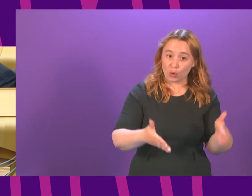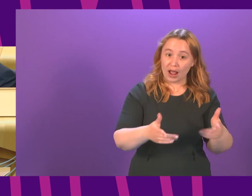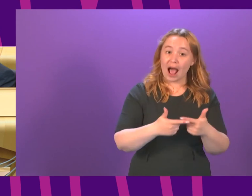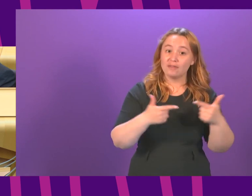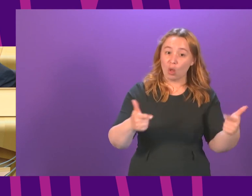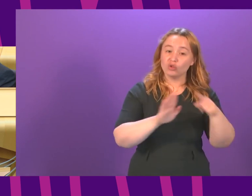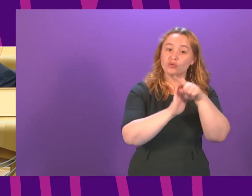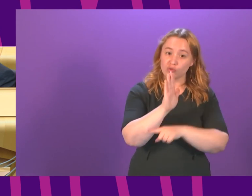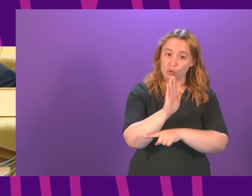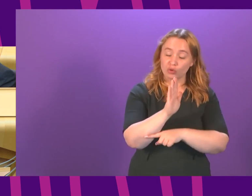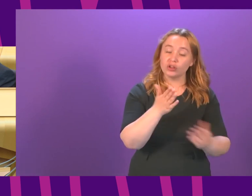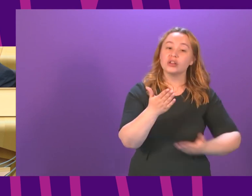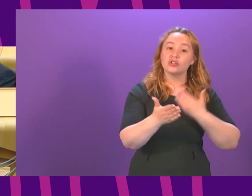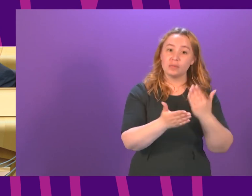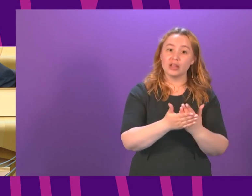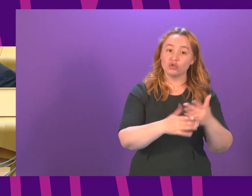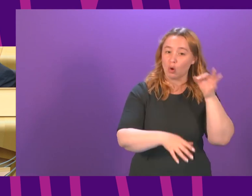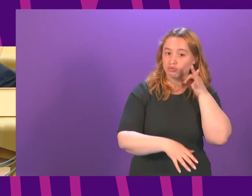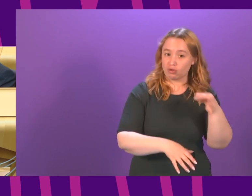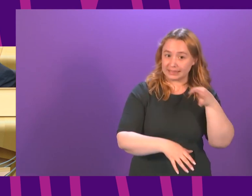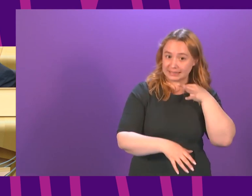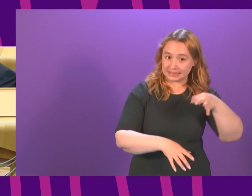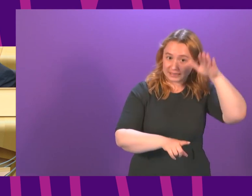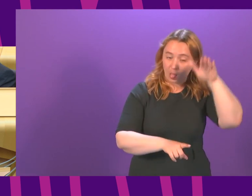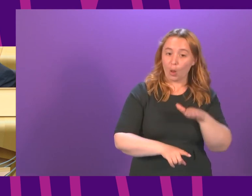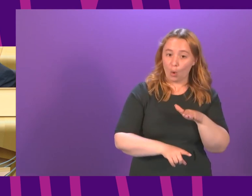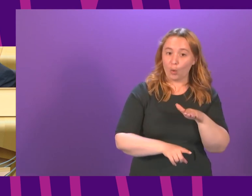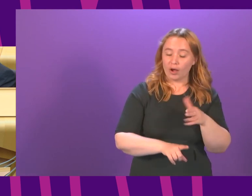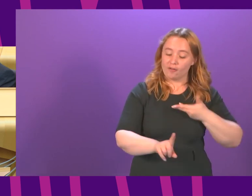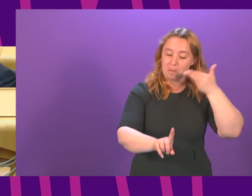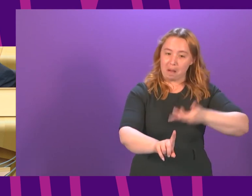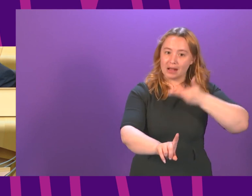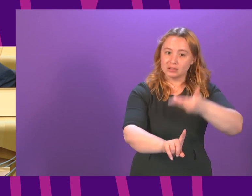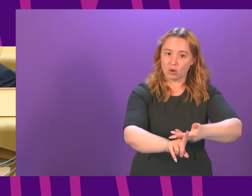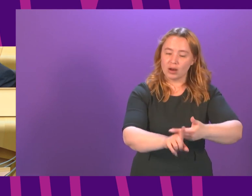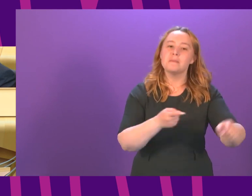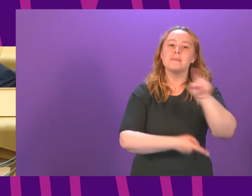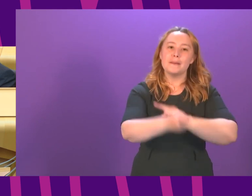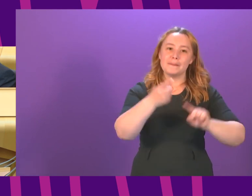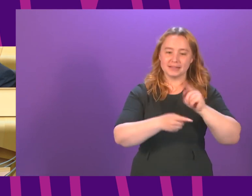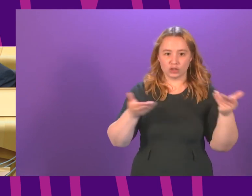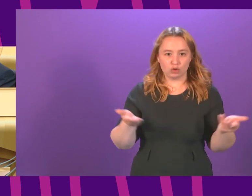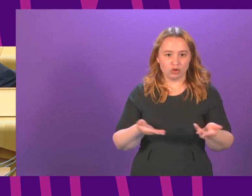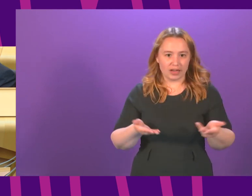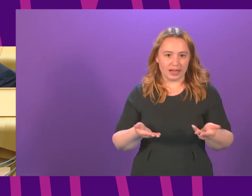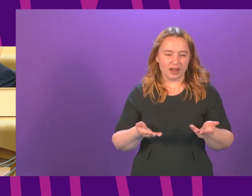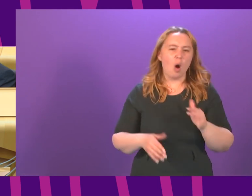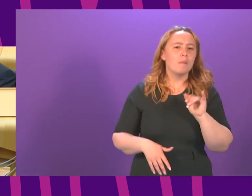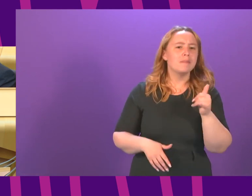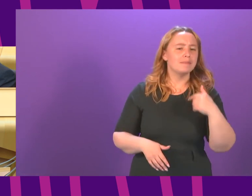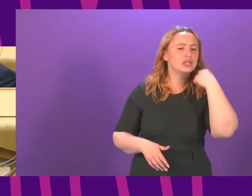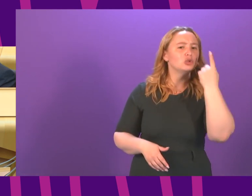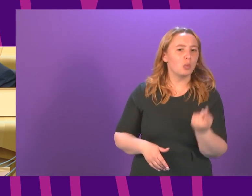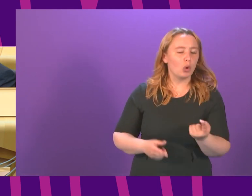place to minimise risks of transition I think there's been a meeting today or if not today then